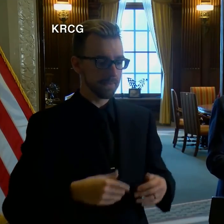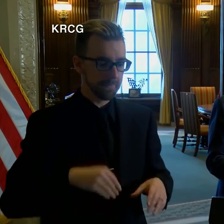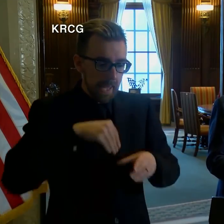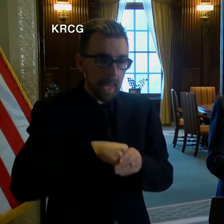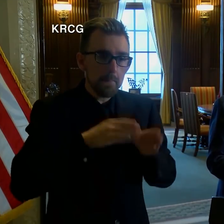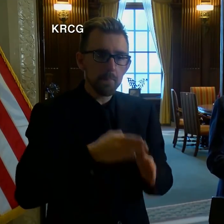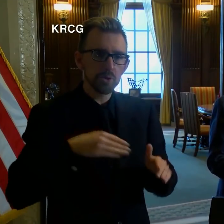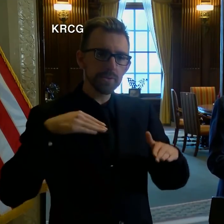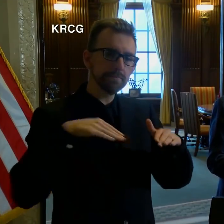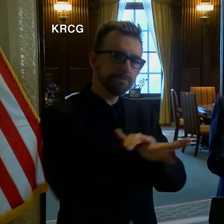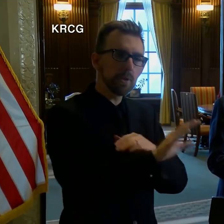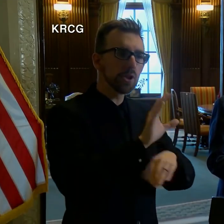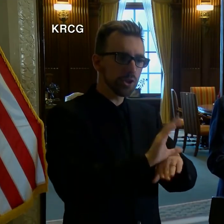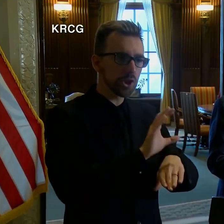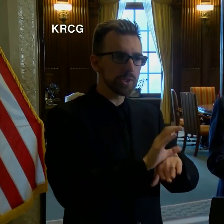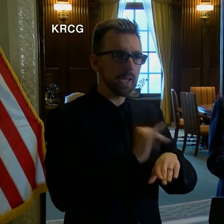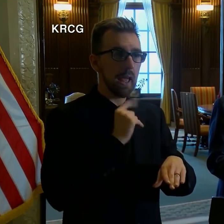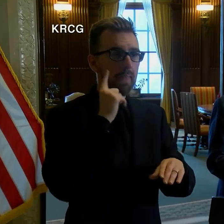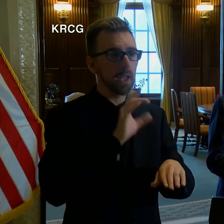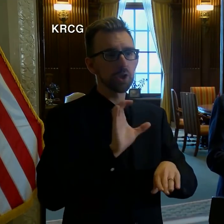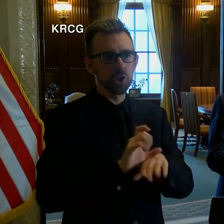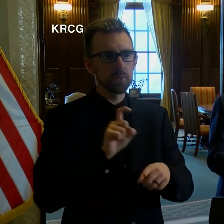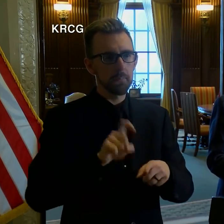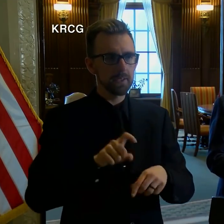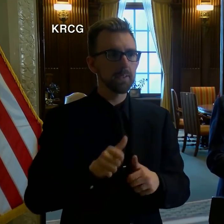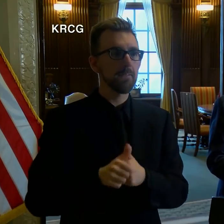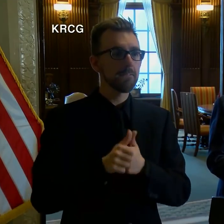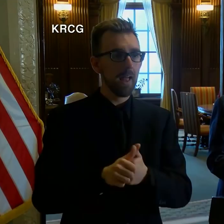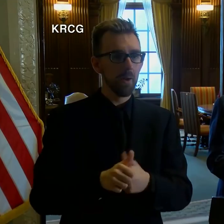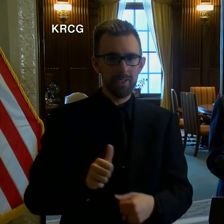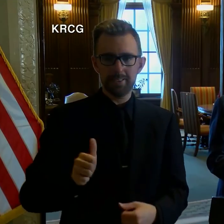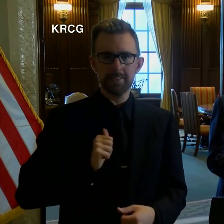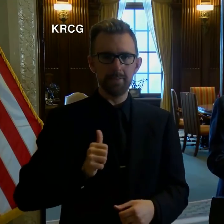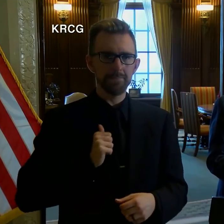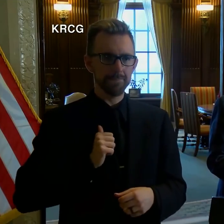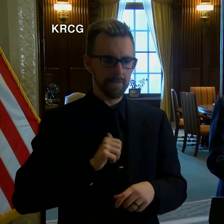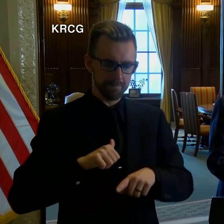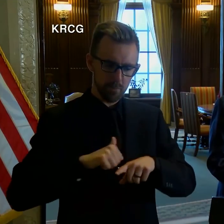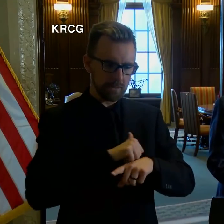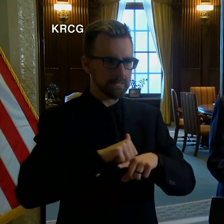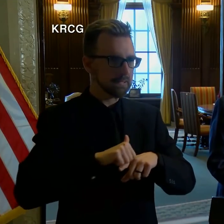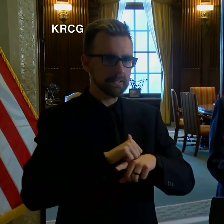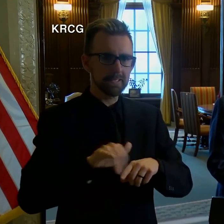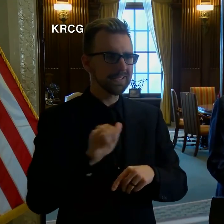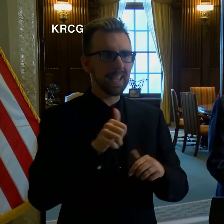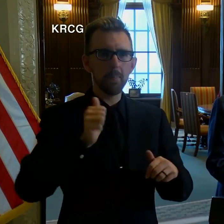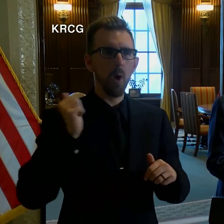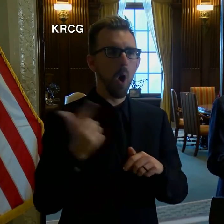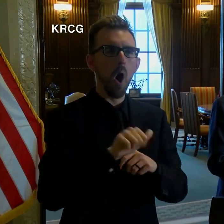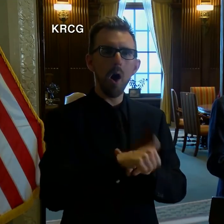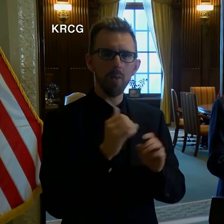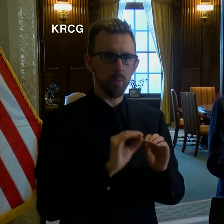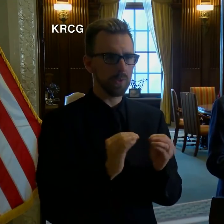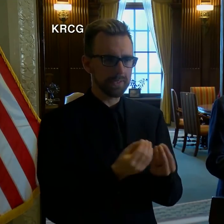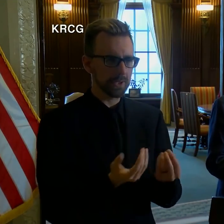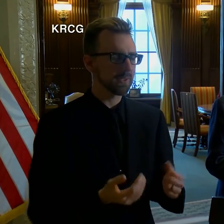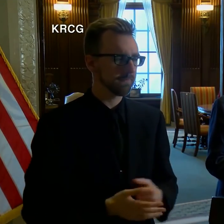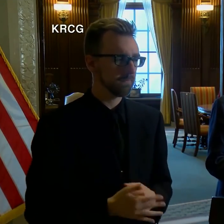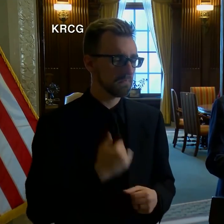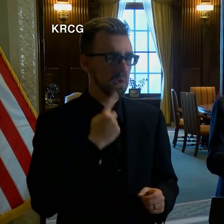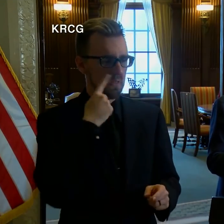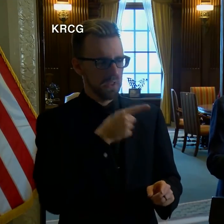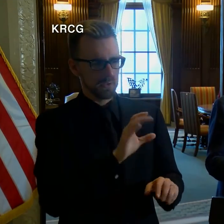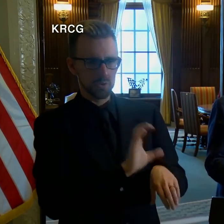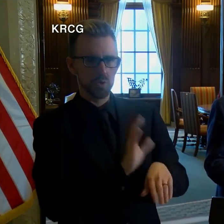And I think it's important the churches are going to have to abide by those self-discipline just as well as anybody else is. And I think they will.